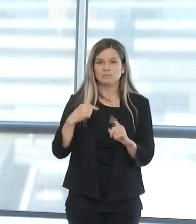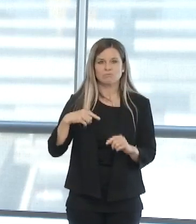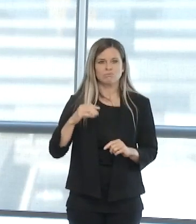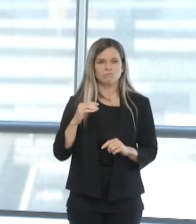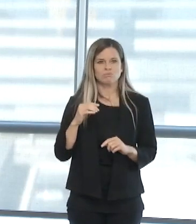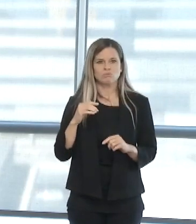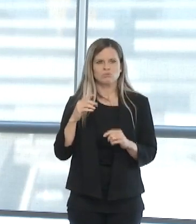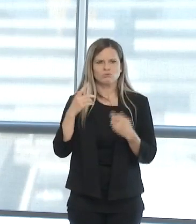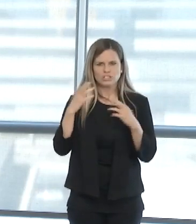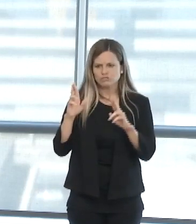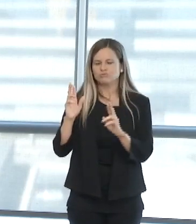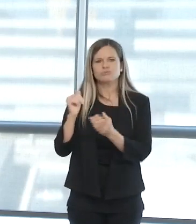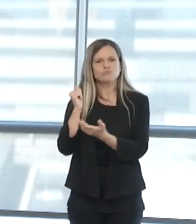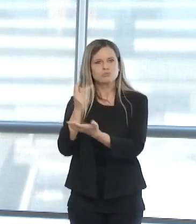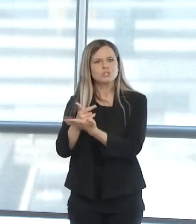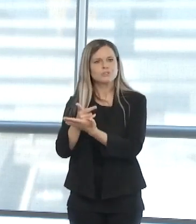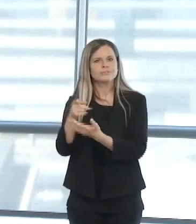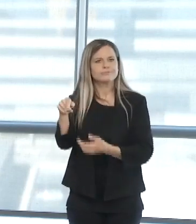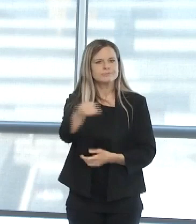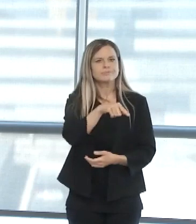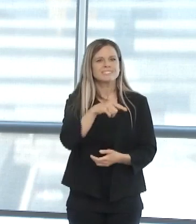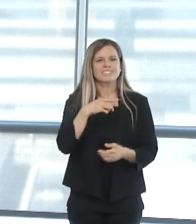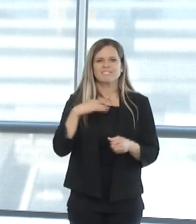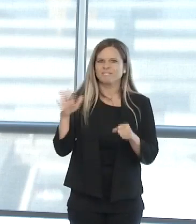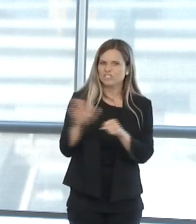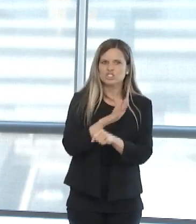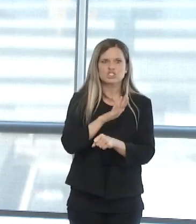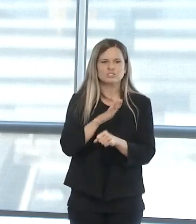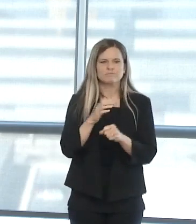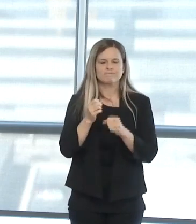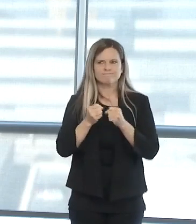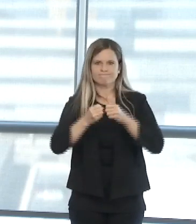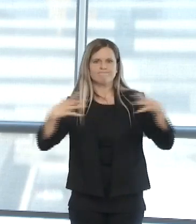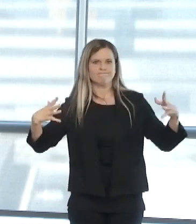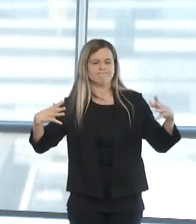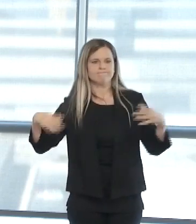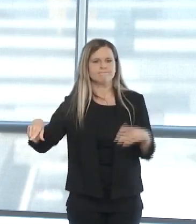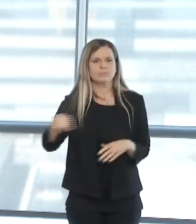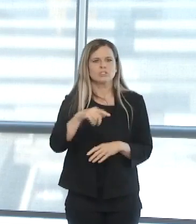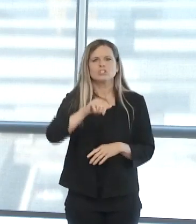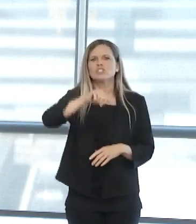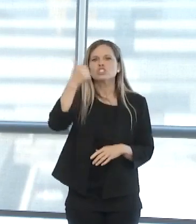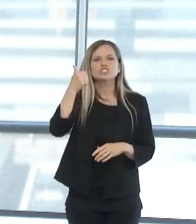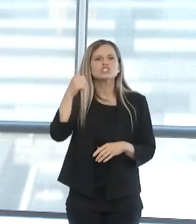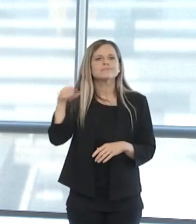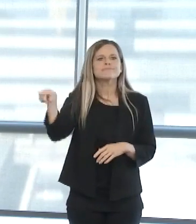were exhausted, and we would move to the alternative sites that we have talked about today.